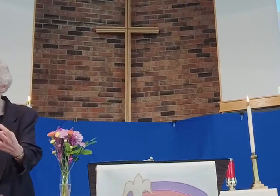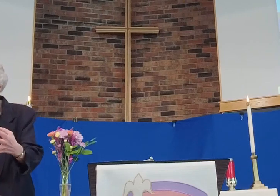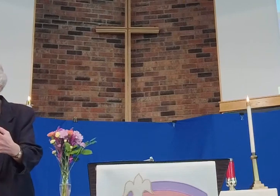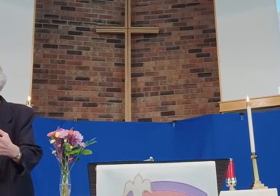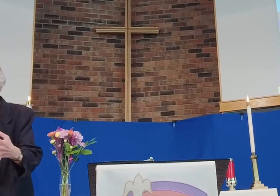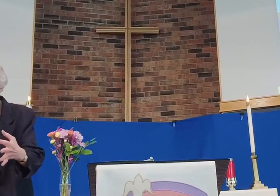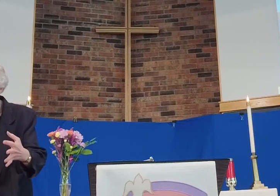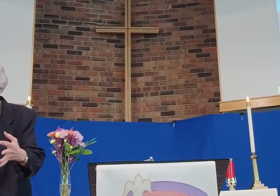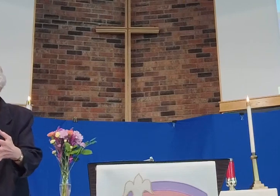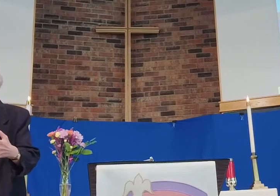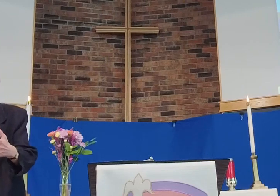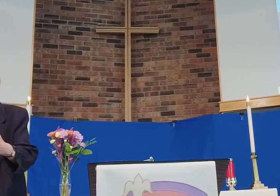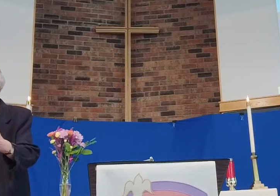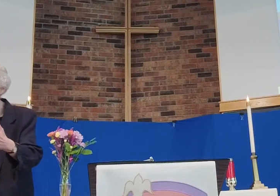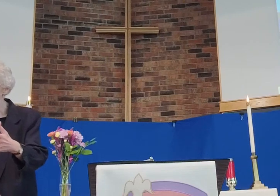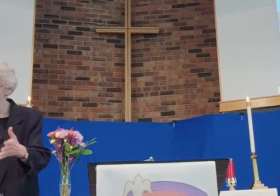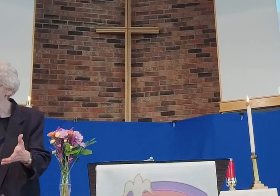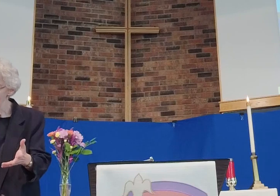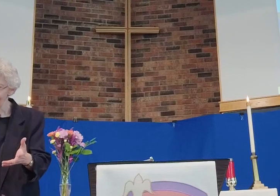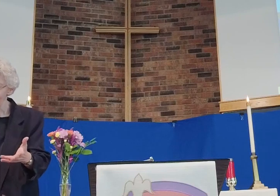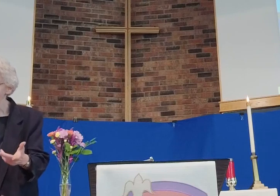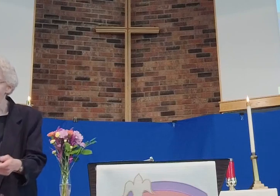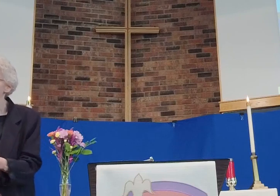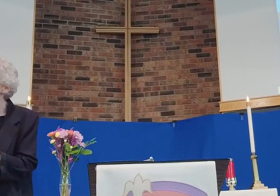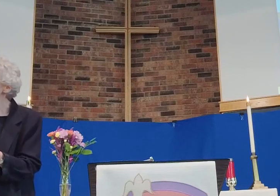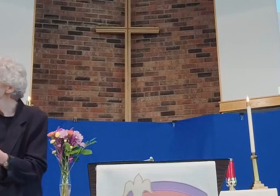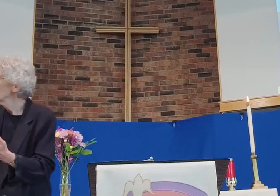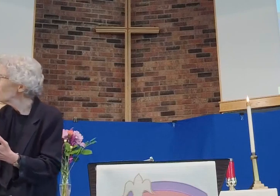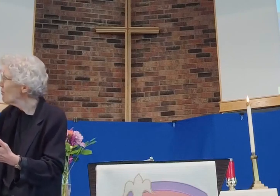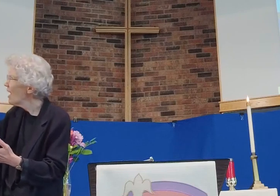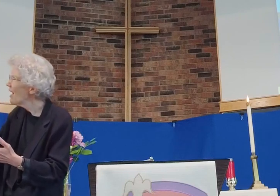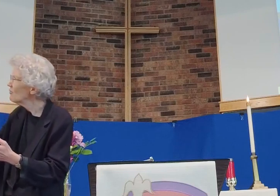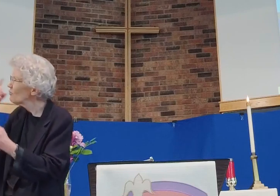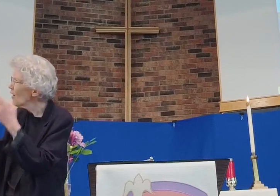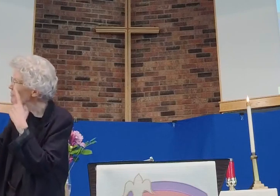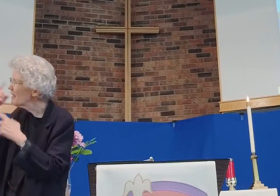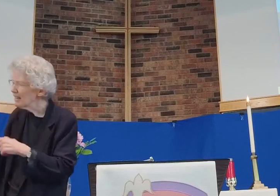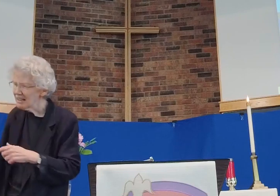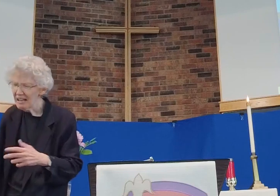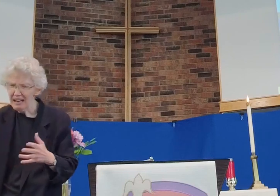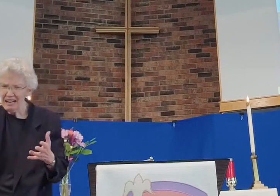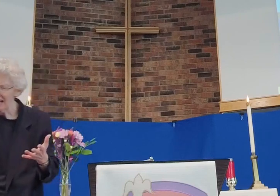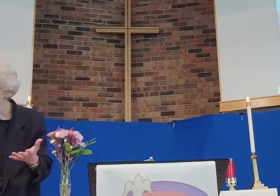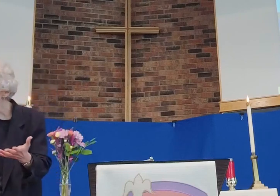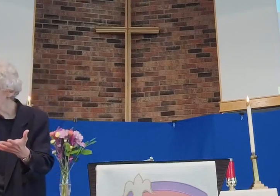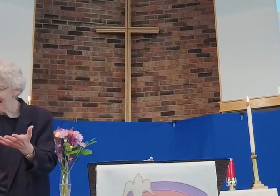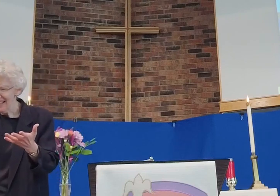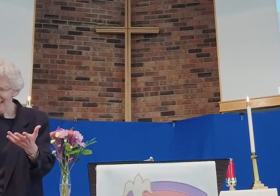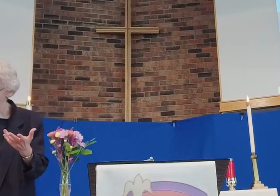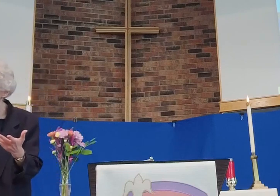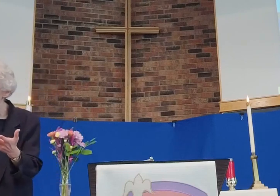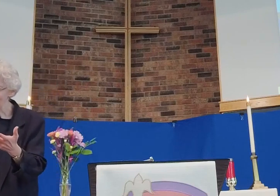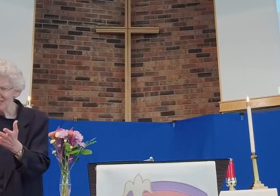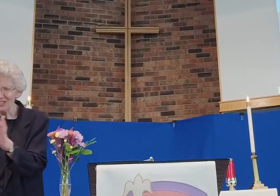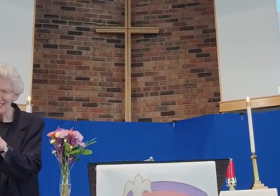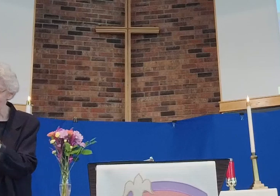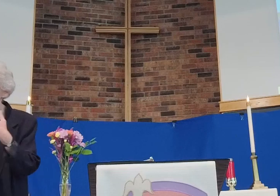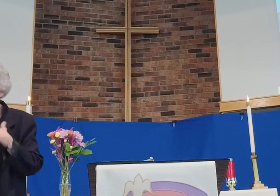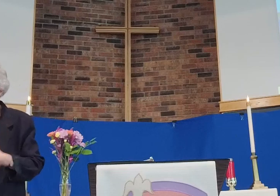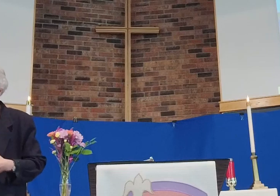down and saw two angels inside. They were dressed in white and they were sitting where Jesus' body had been. One asked,